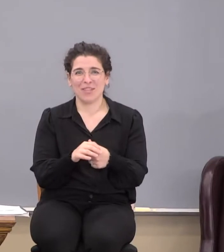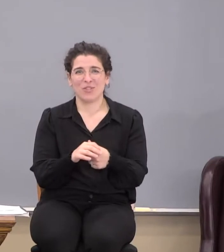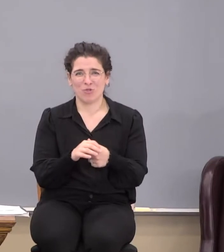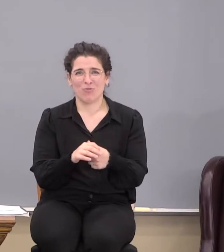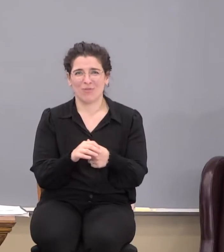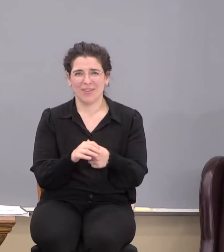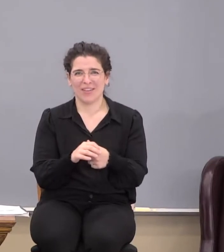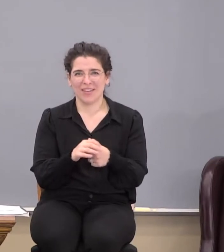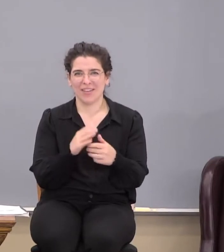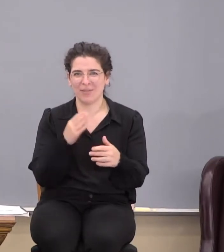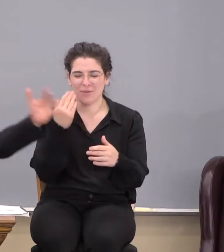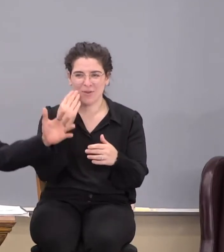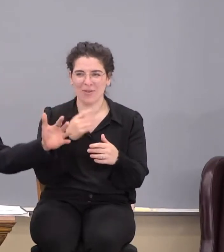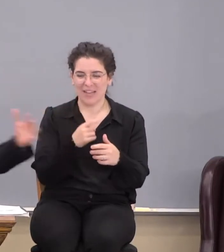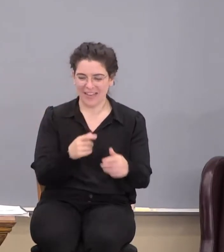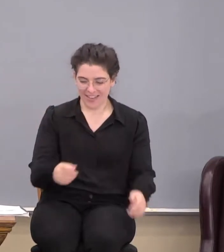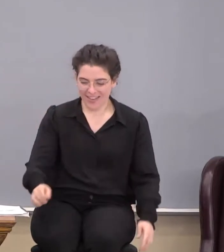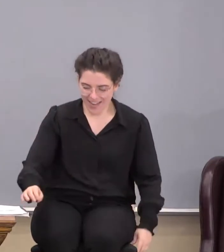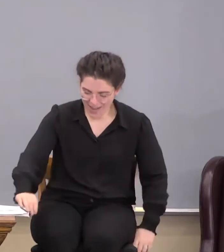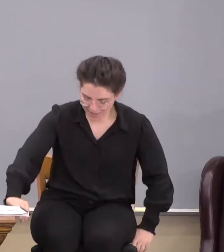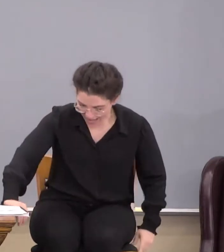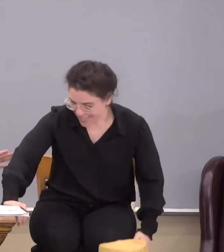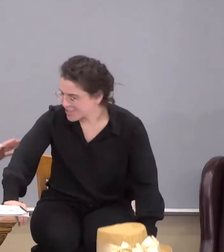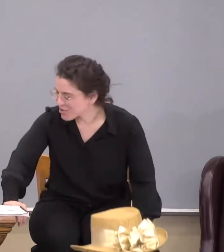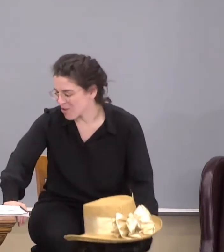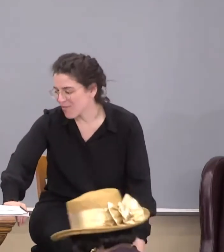Some of don't know what I mean, right? I tend to...